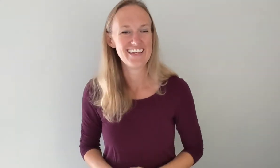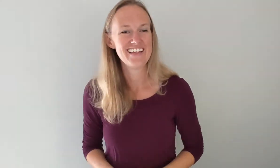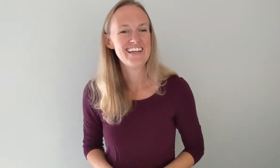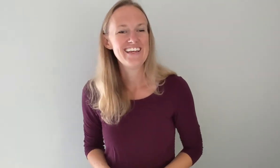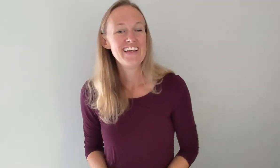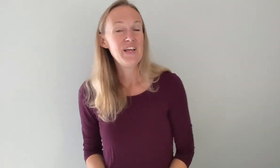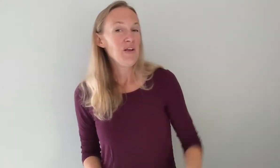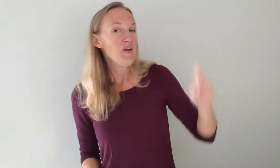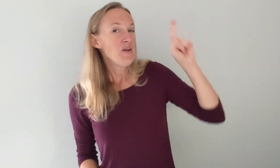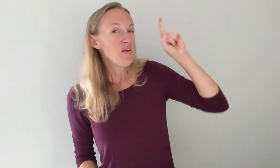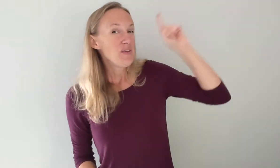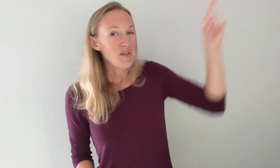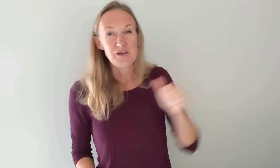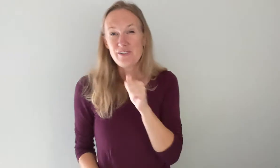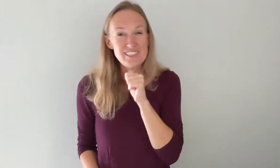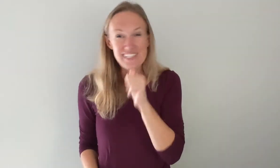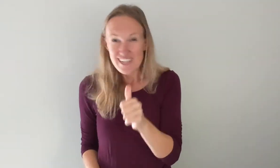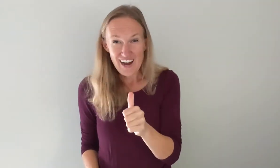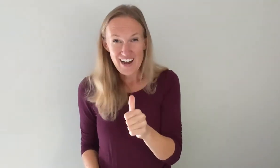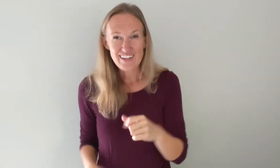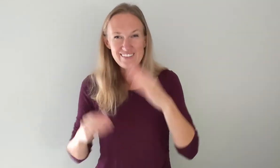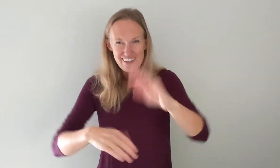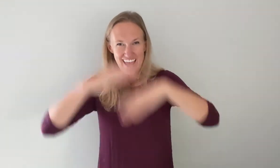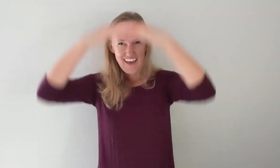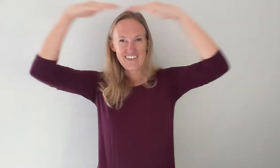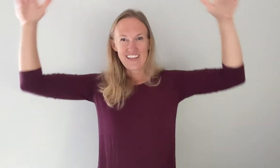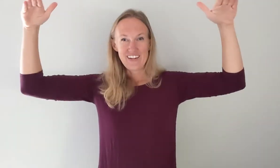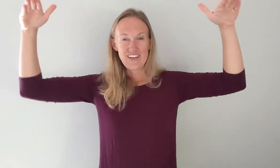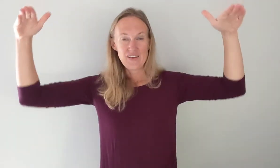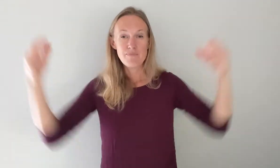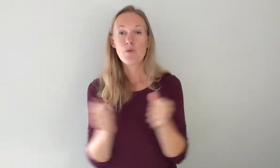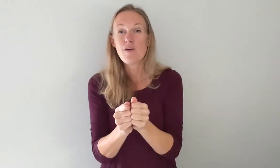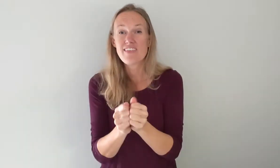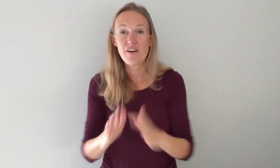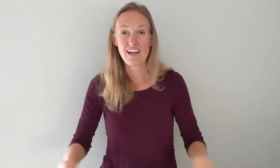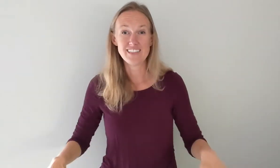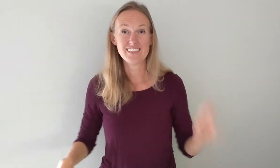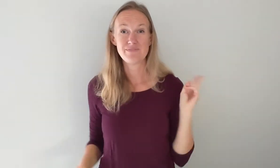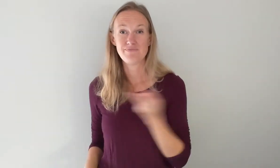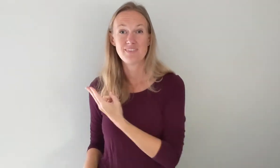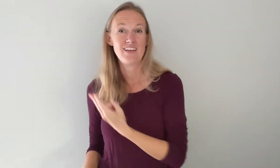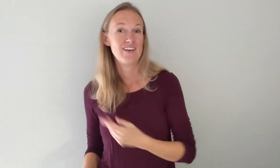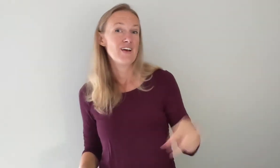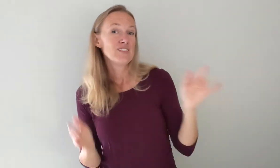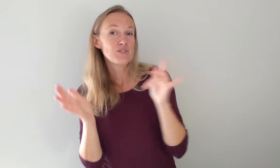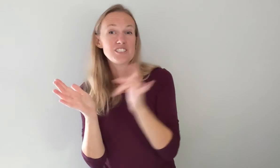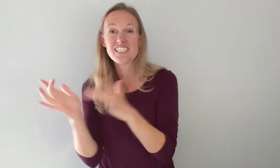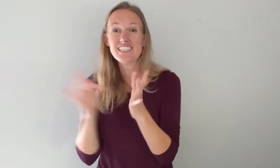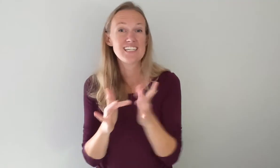you did not want heaven without us so Jesus